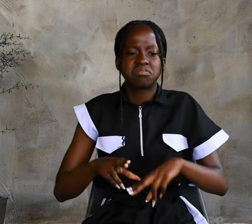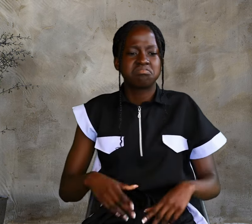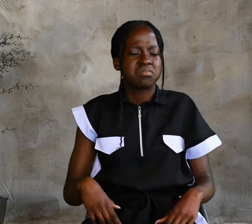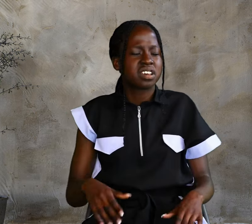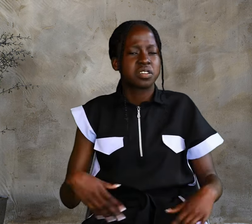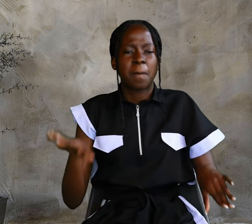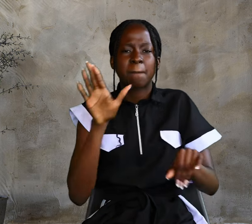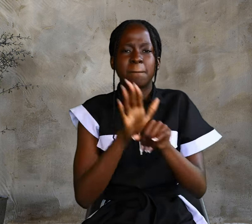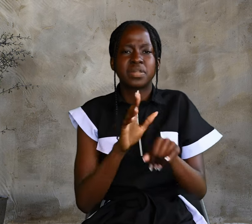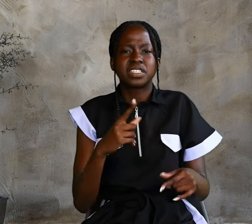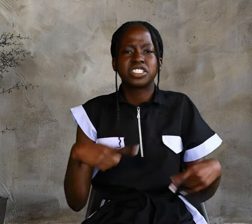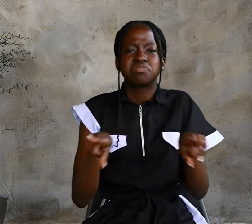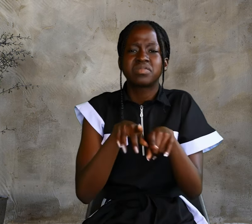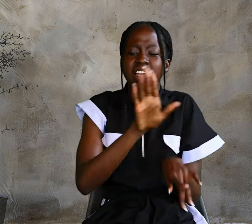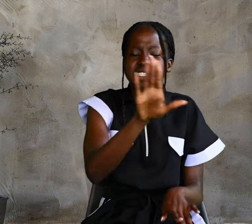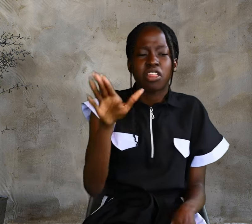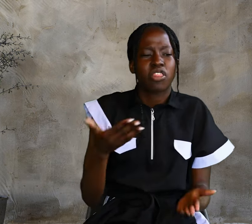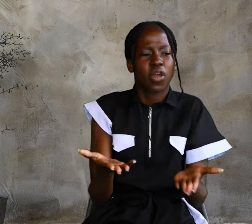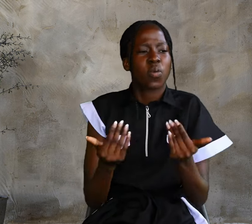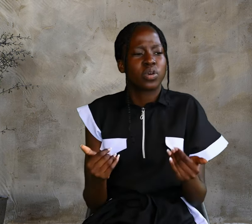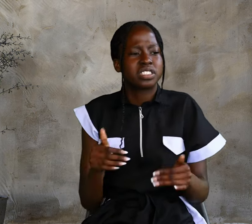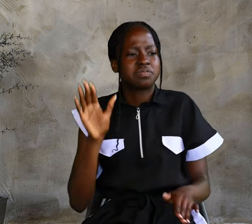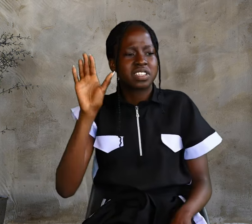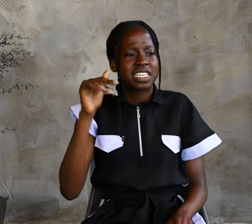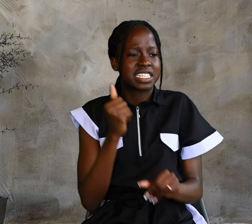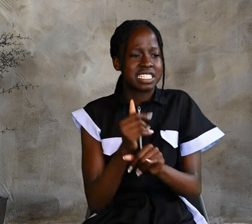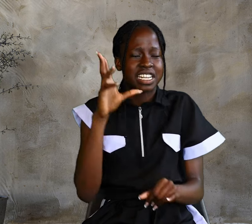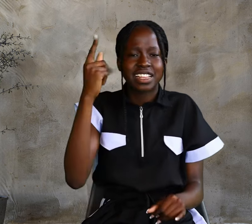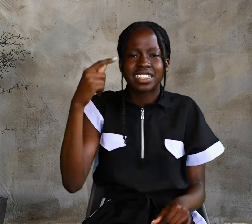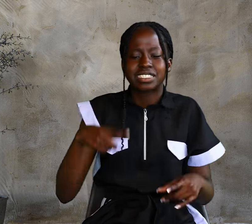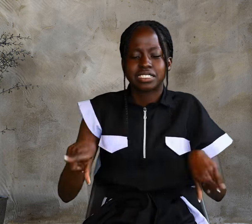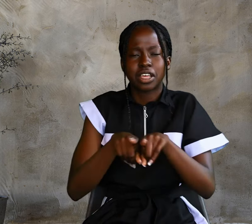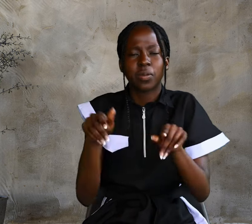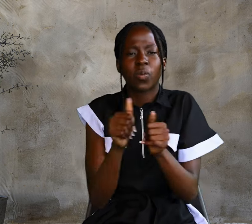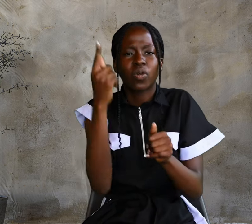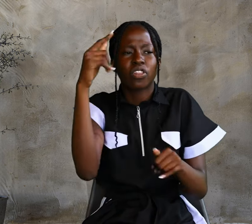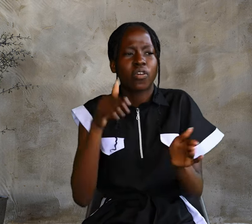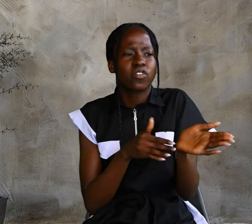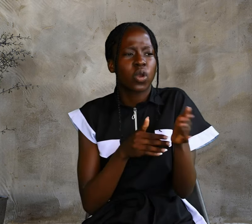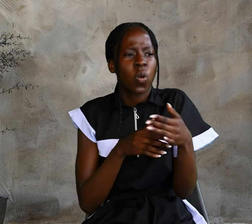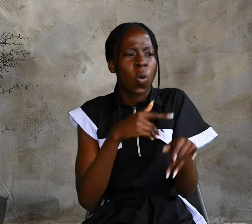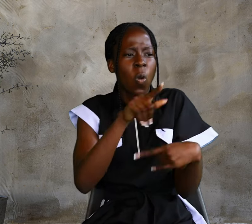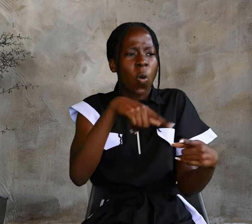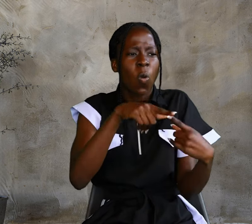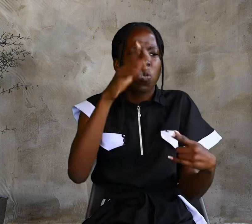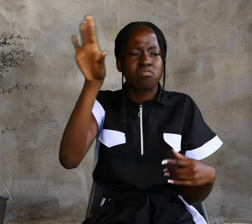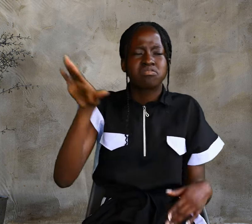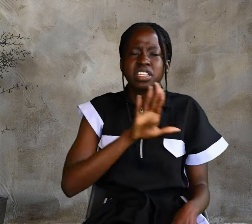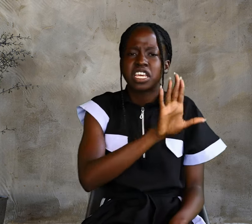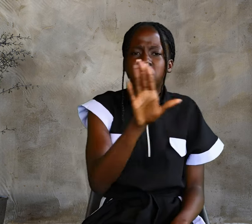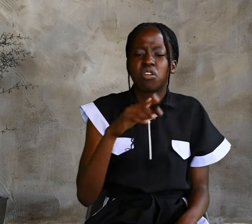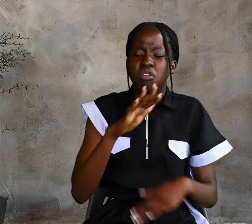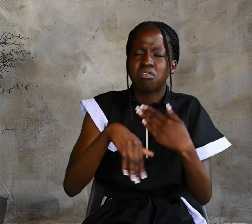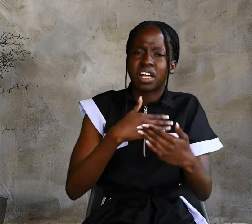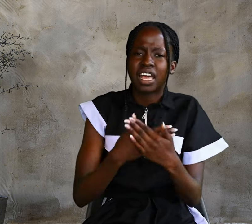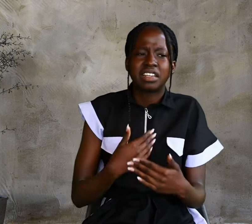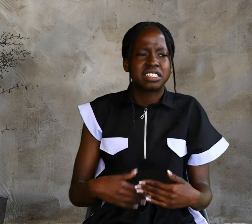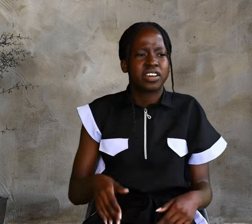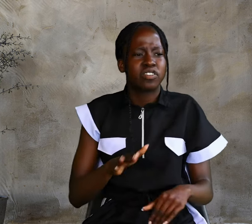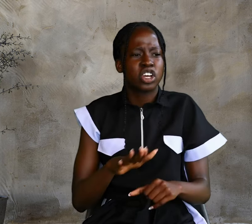He did the same with the fish. When they had all had enough to eat, he said